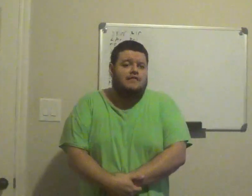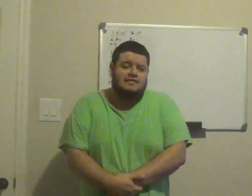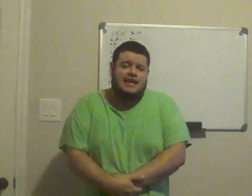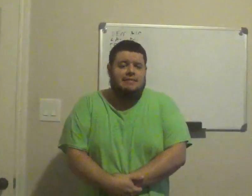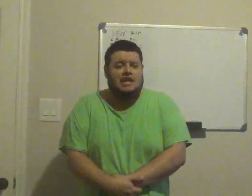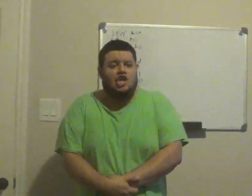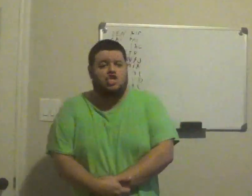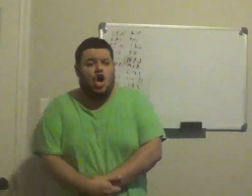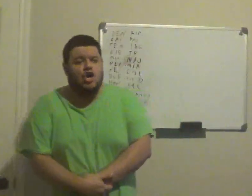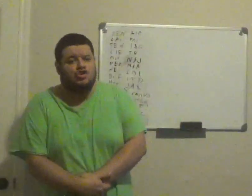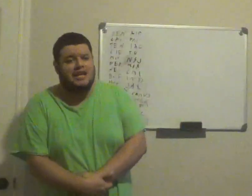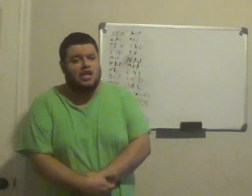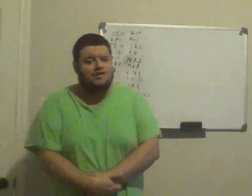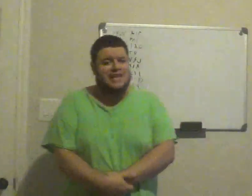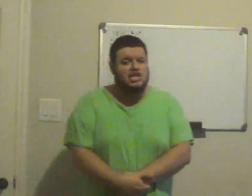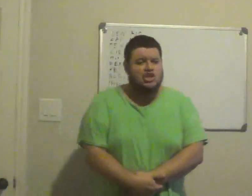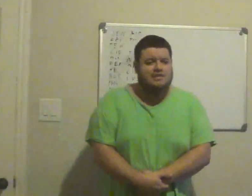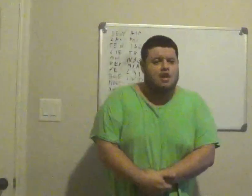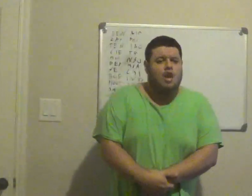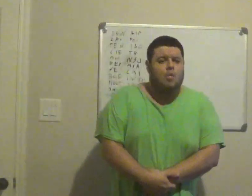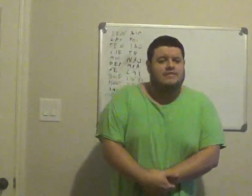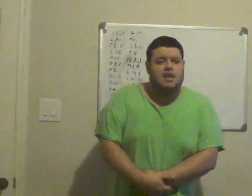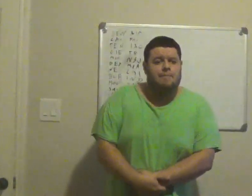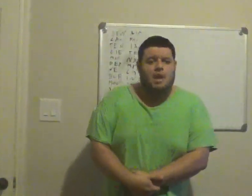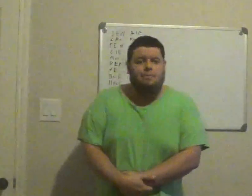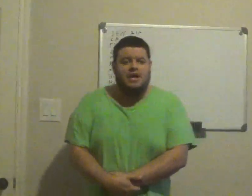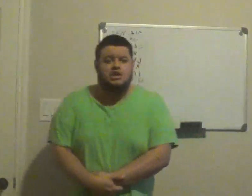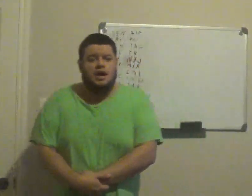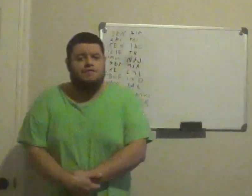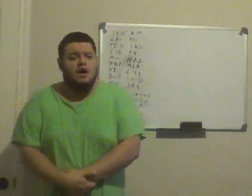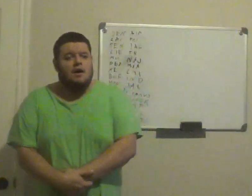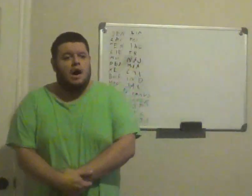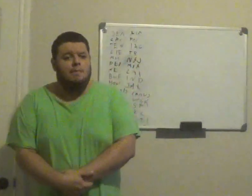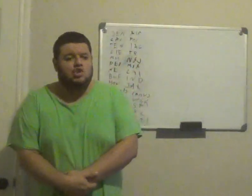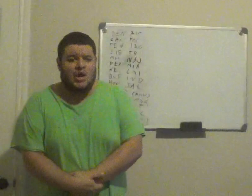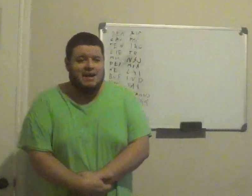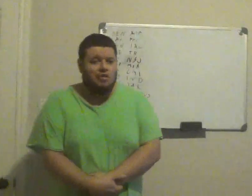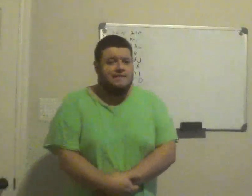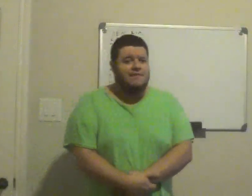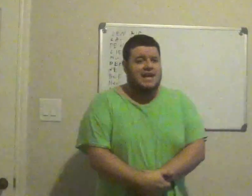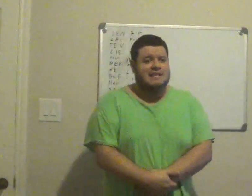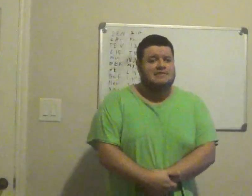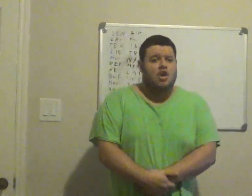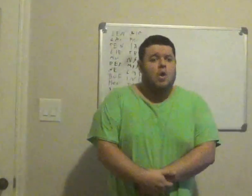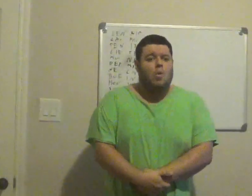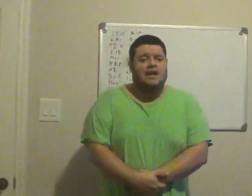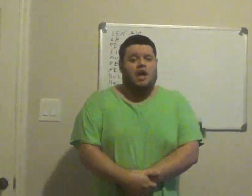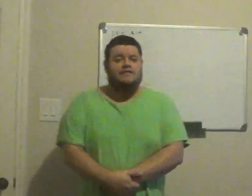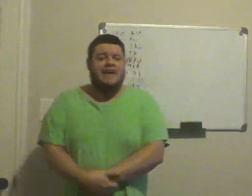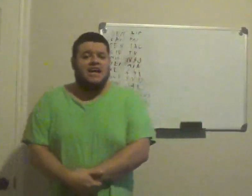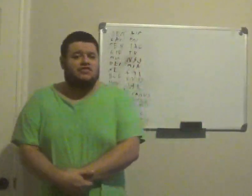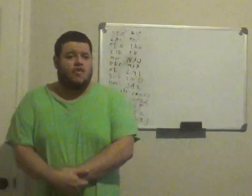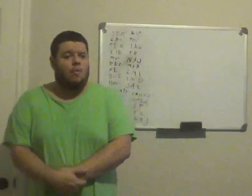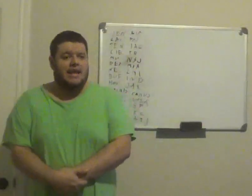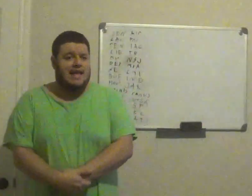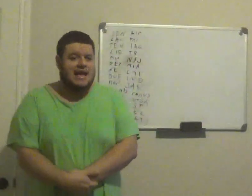lot of the same that the Chargers are getting in Los Angeles, where it's going to be a bunch of traveling fans, who are in Las Vegas for the weekend,